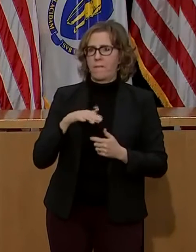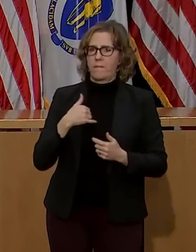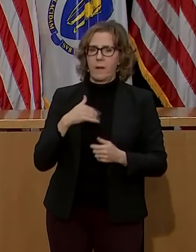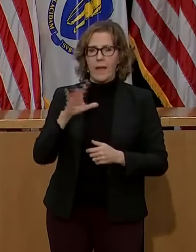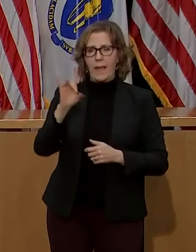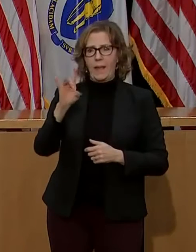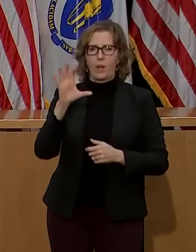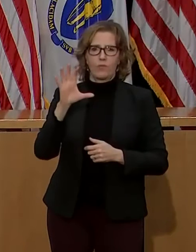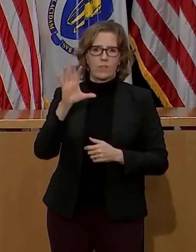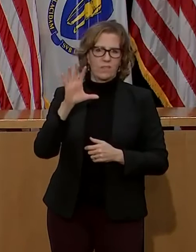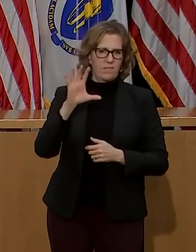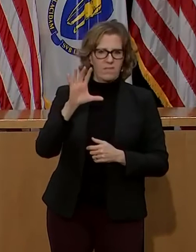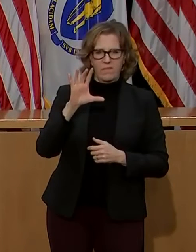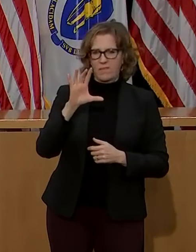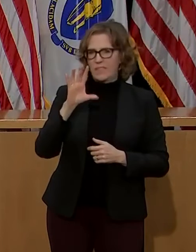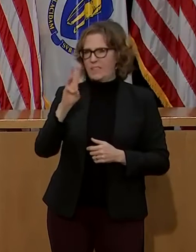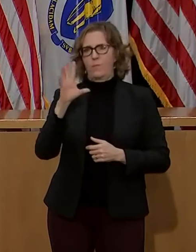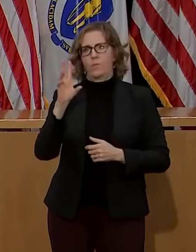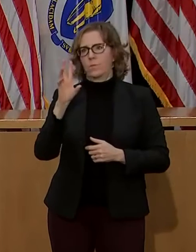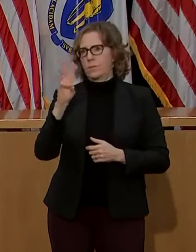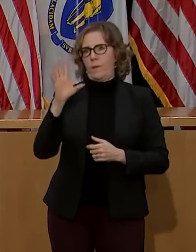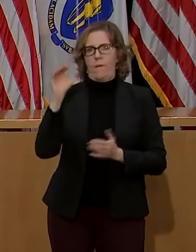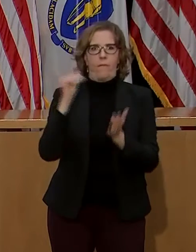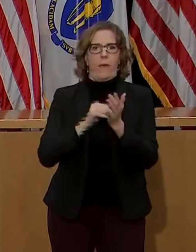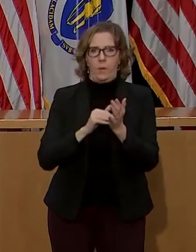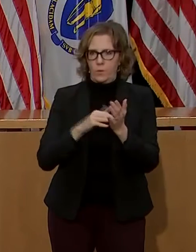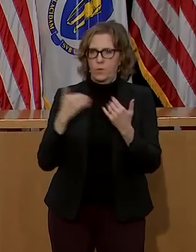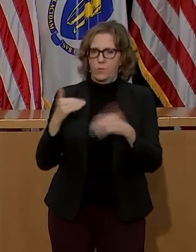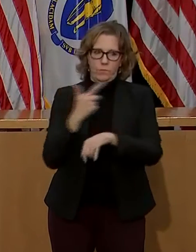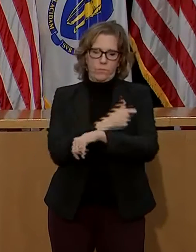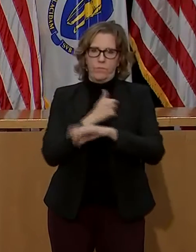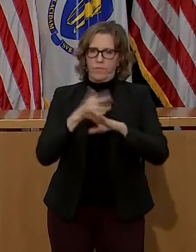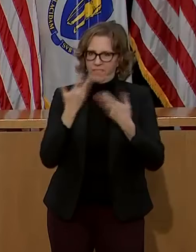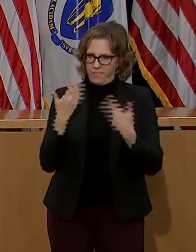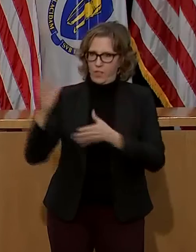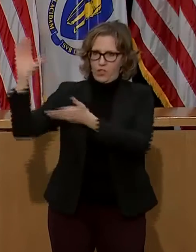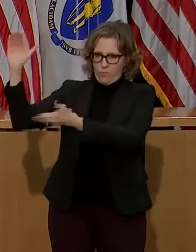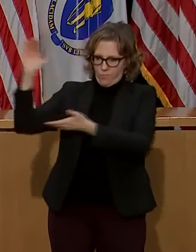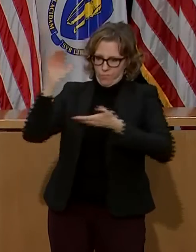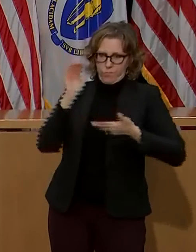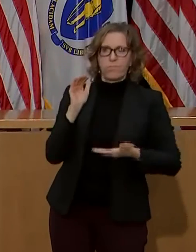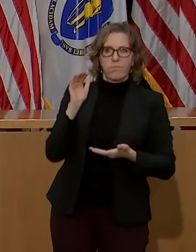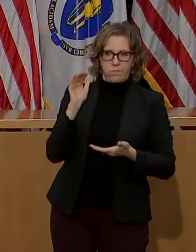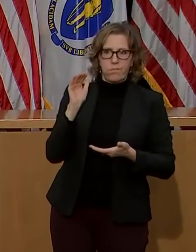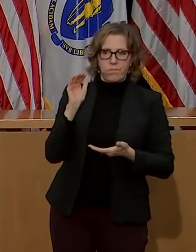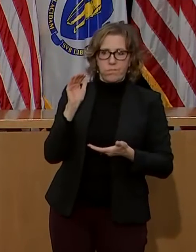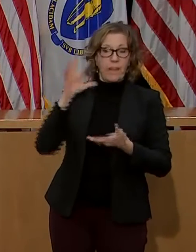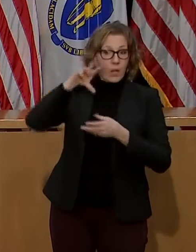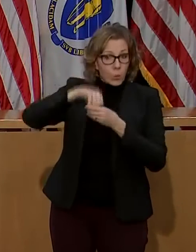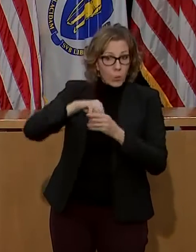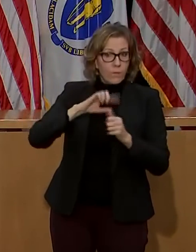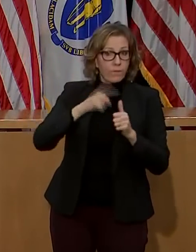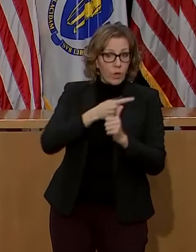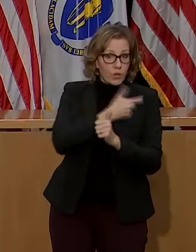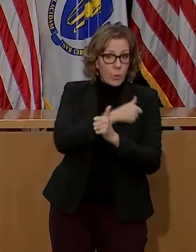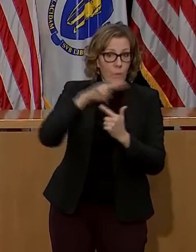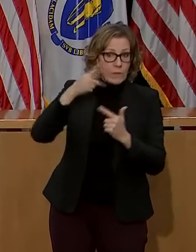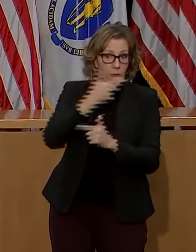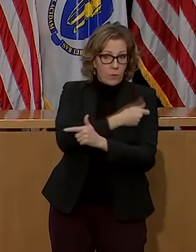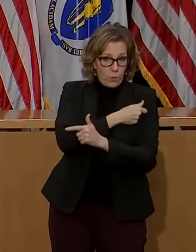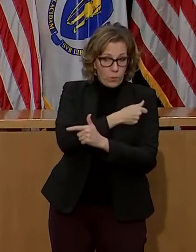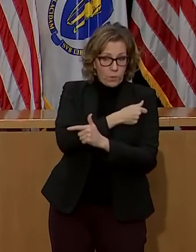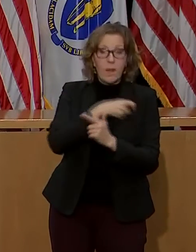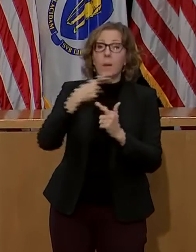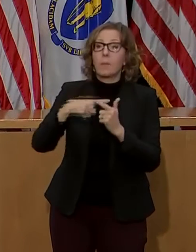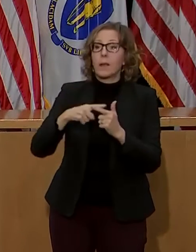have shipped to providers in Massachusetts, including first and second doses, and 224